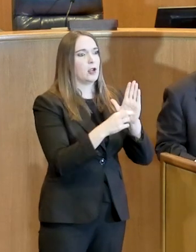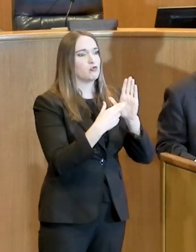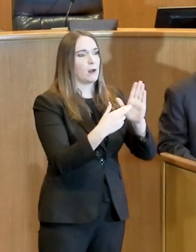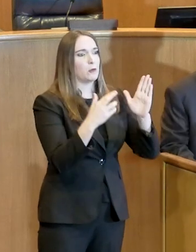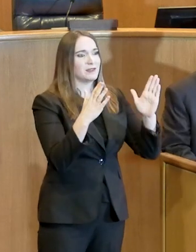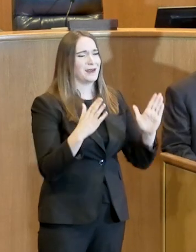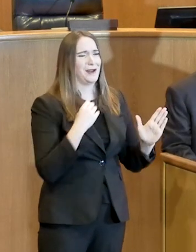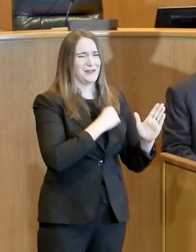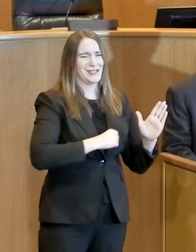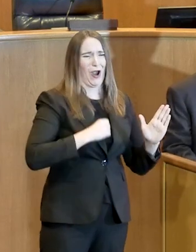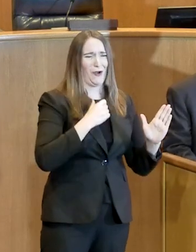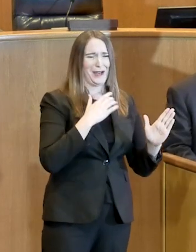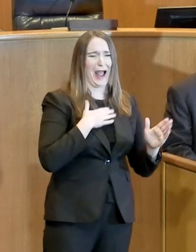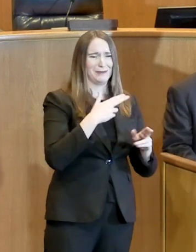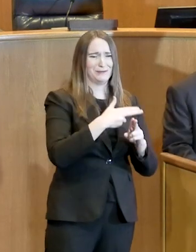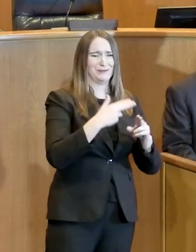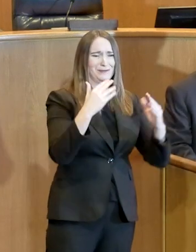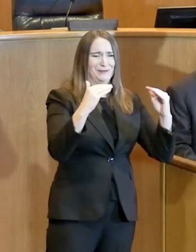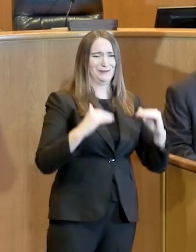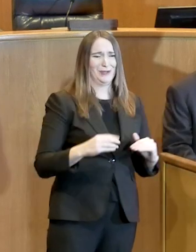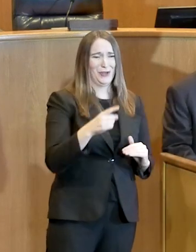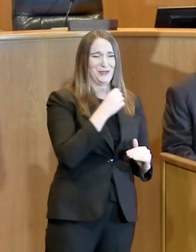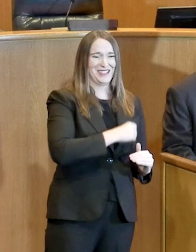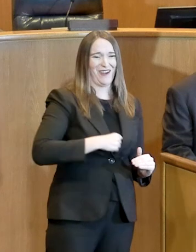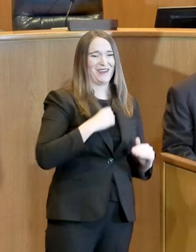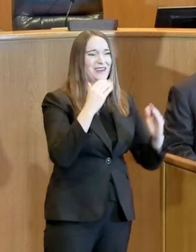demotion there. We have Nicole Collier.